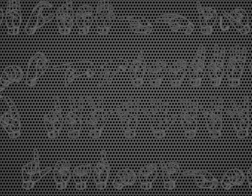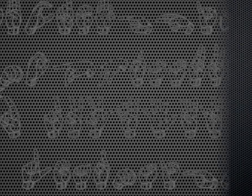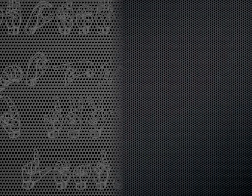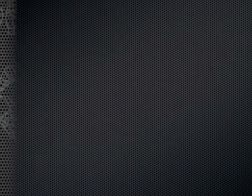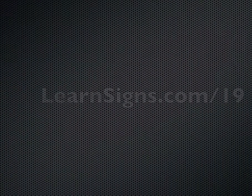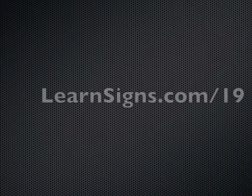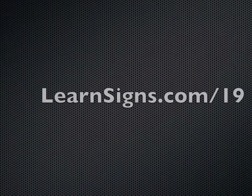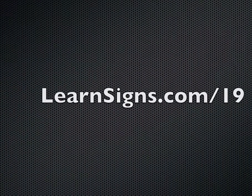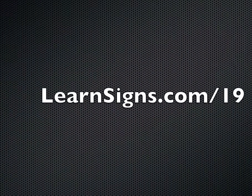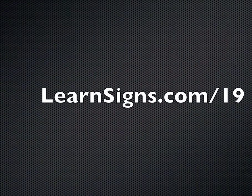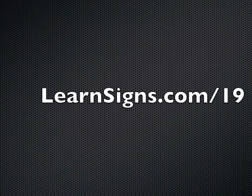Bye. Bye. Bye. You